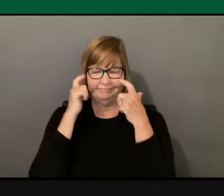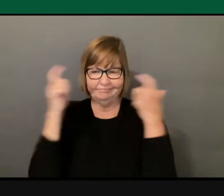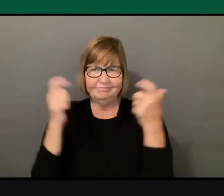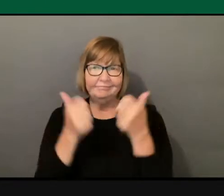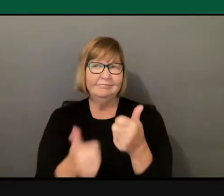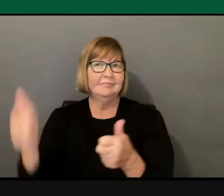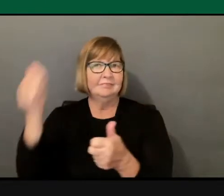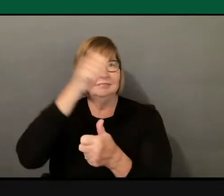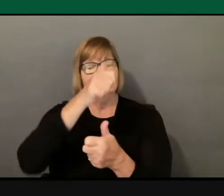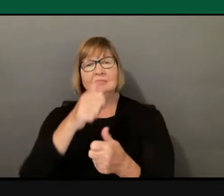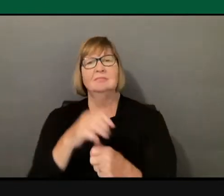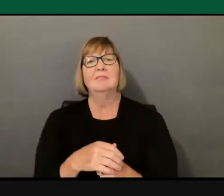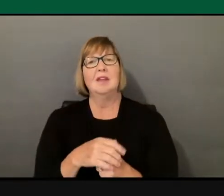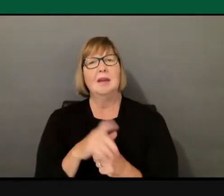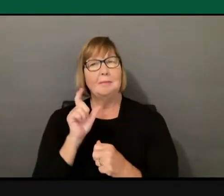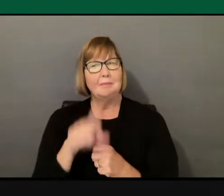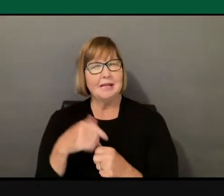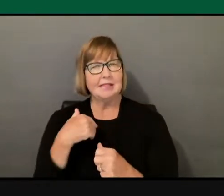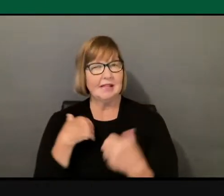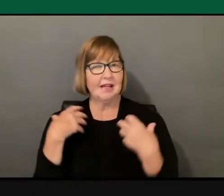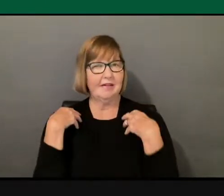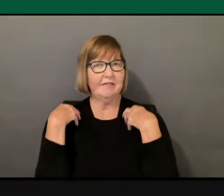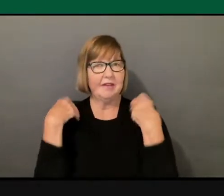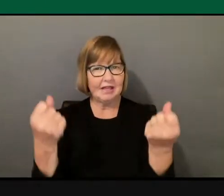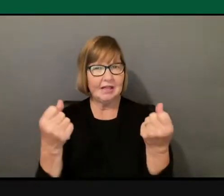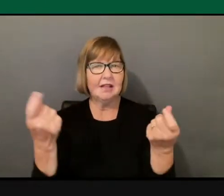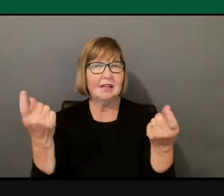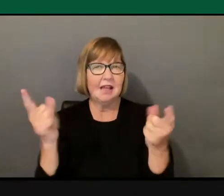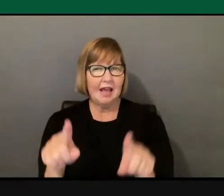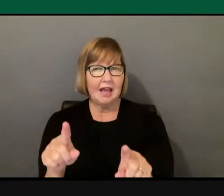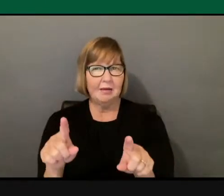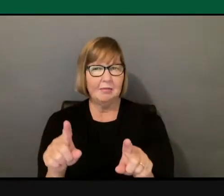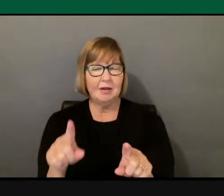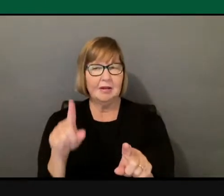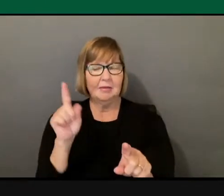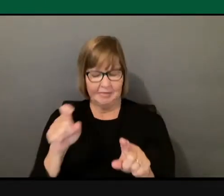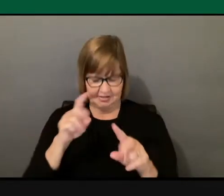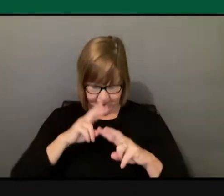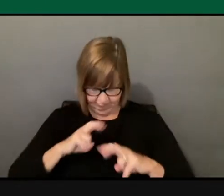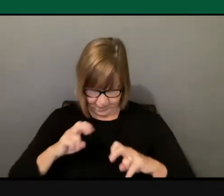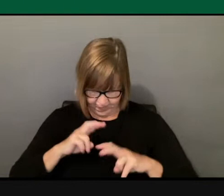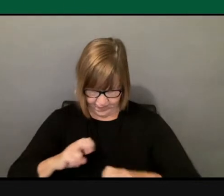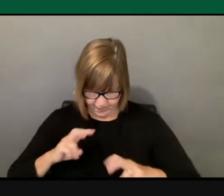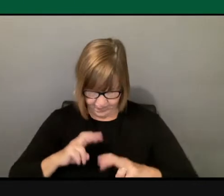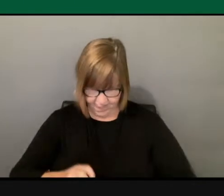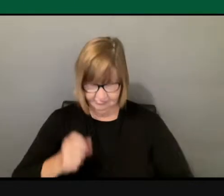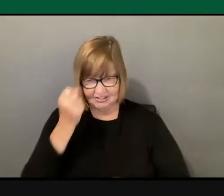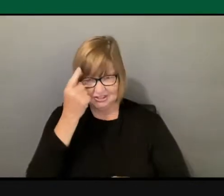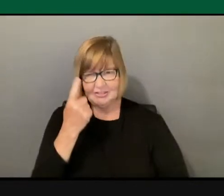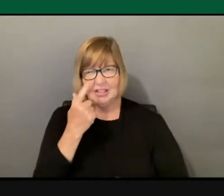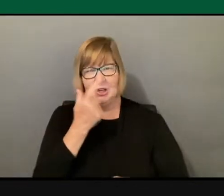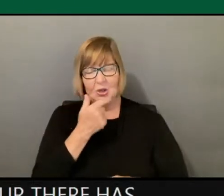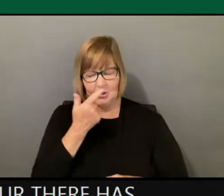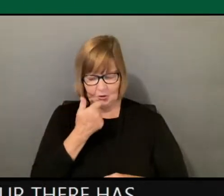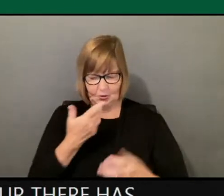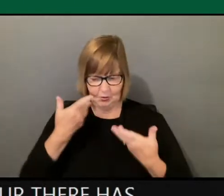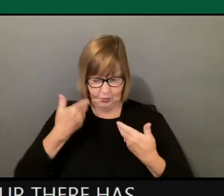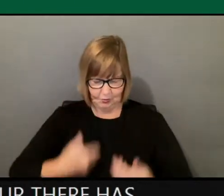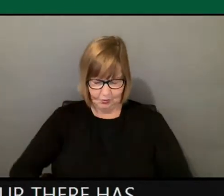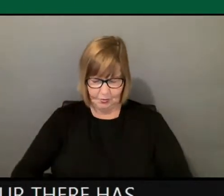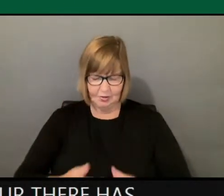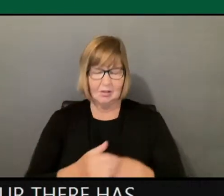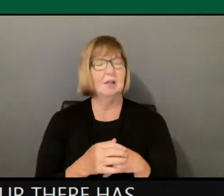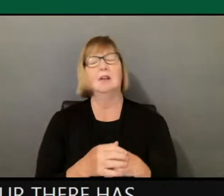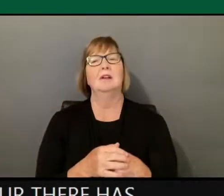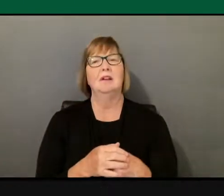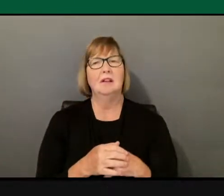to occur, there has to be understanding of who you are. So one of the things in our congregation or in our community, and both